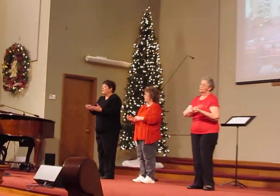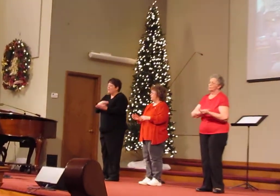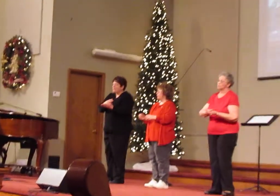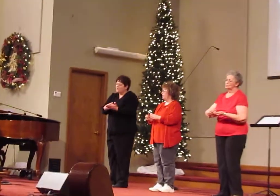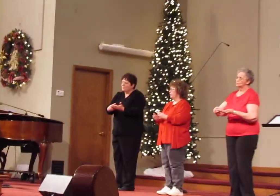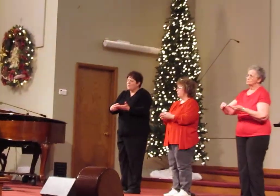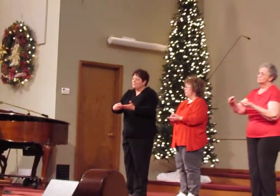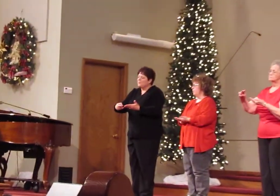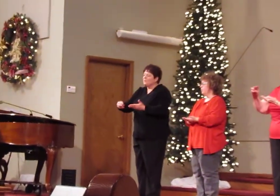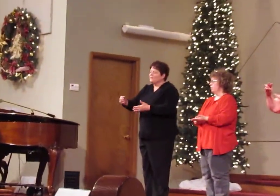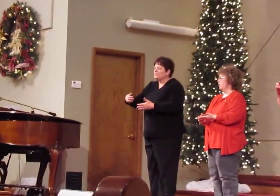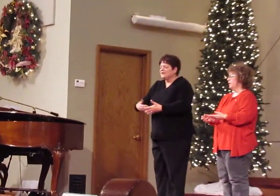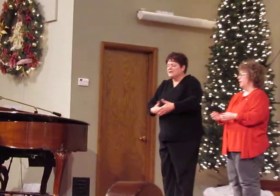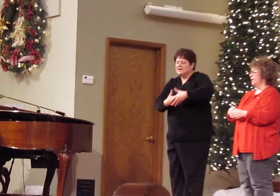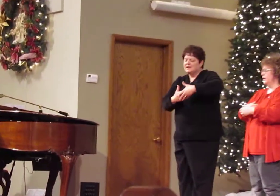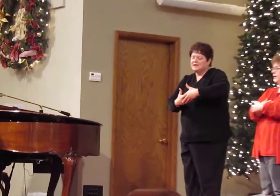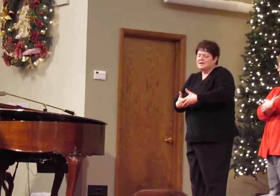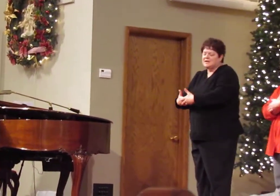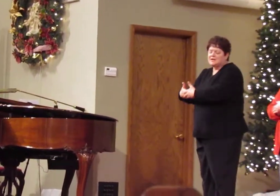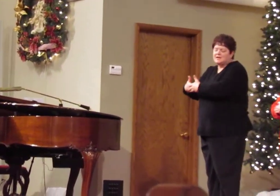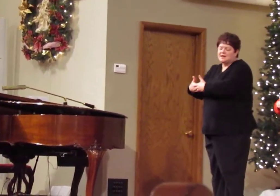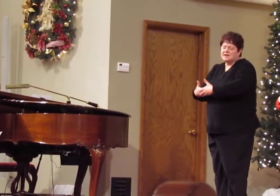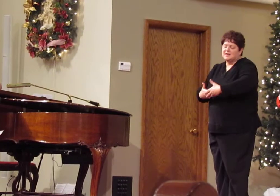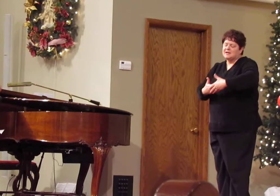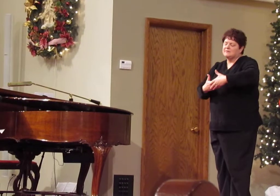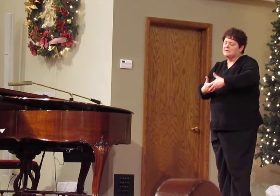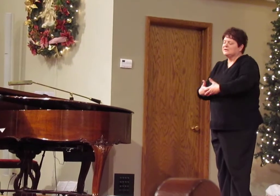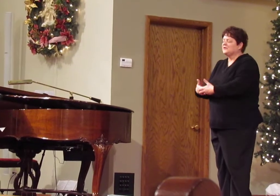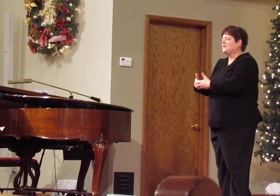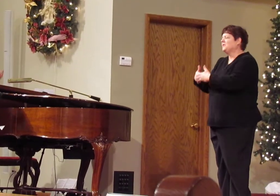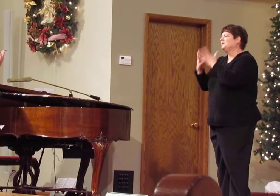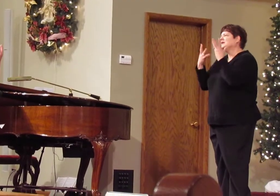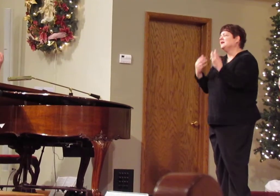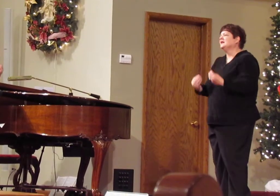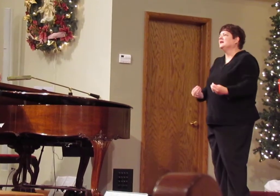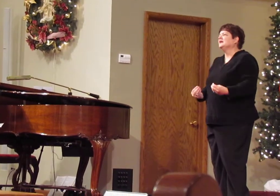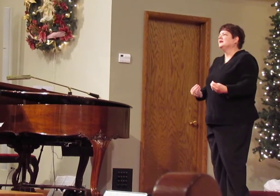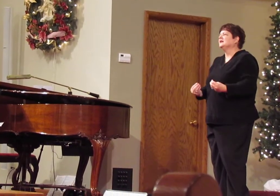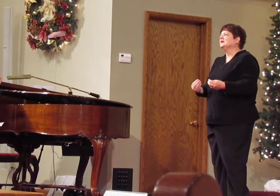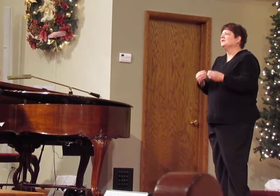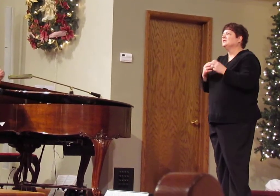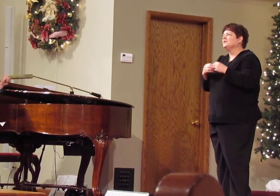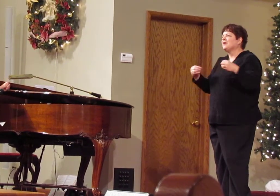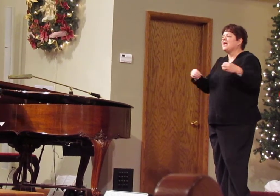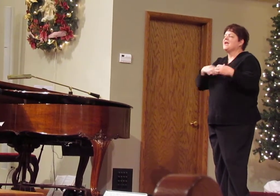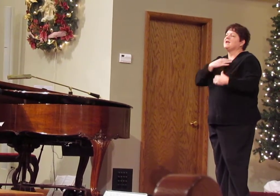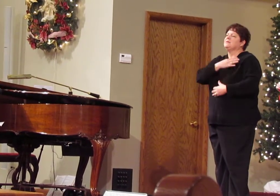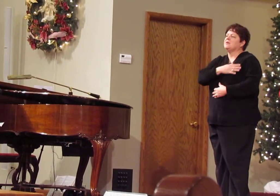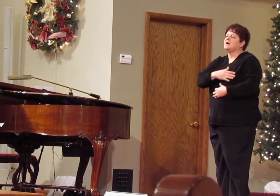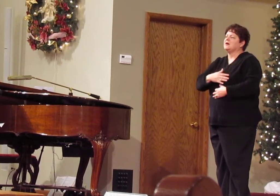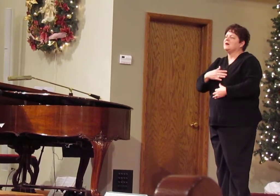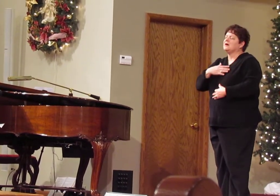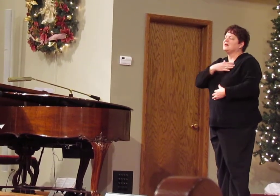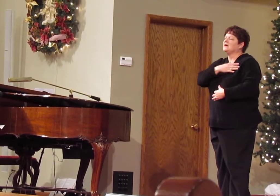holy infant so tender and high.